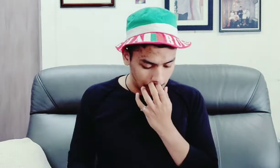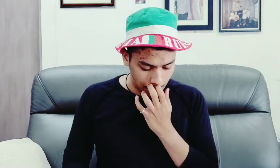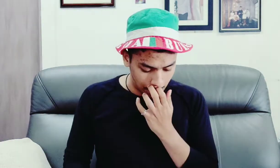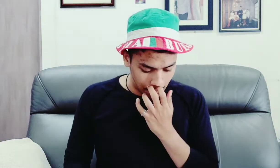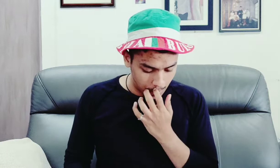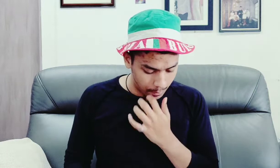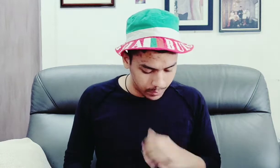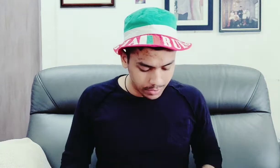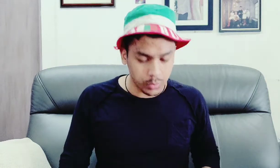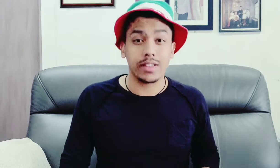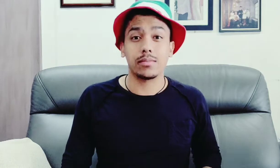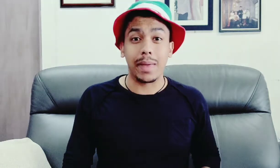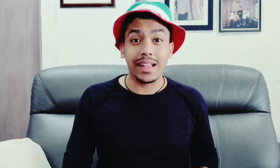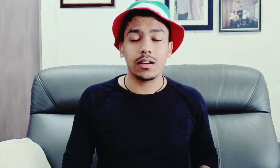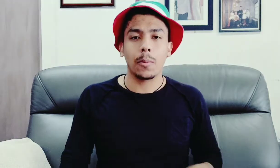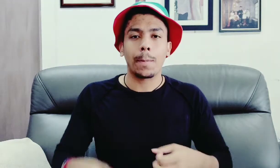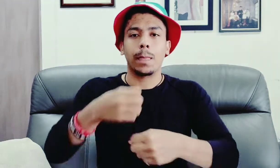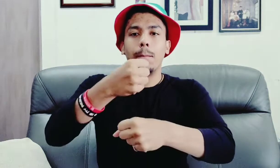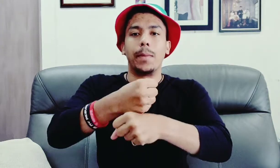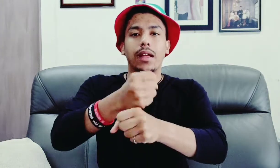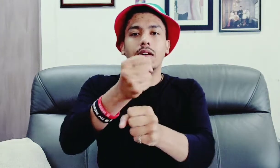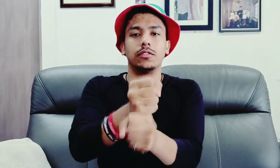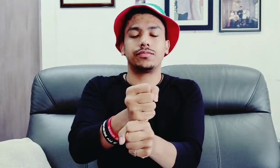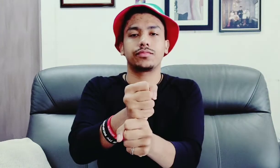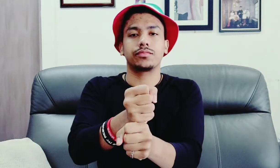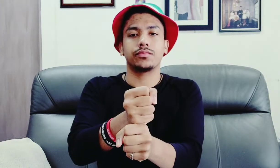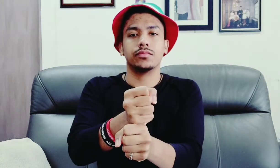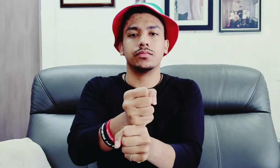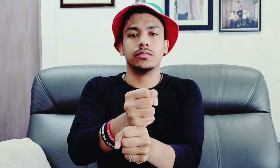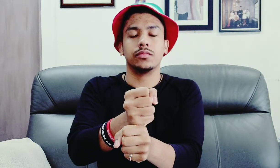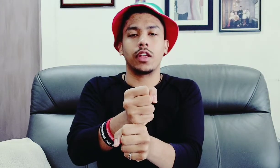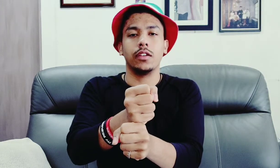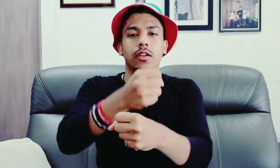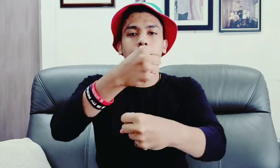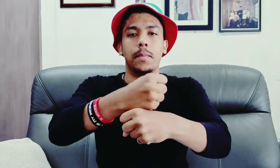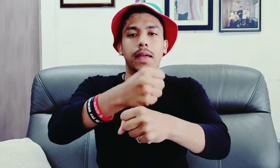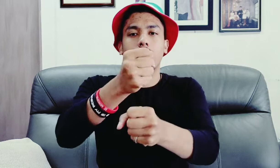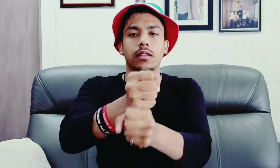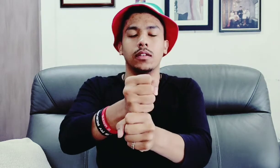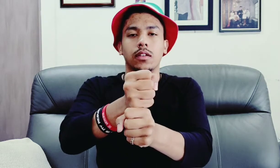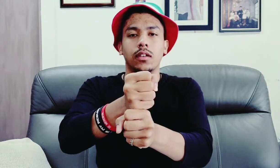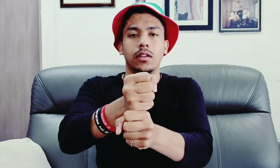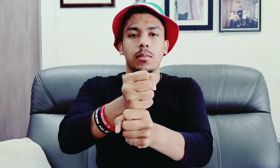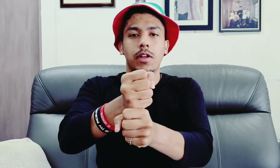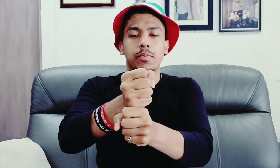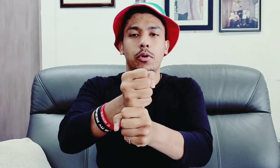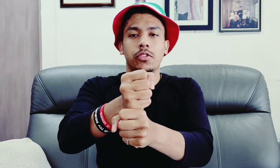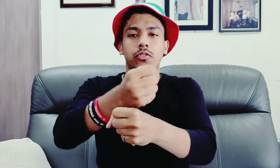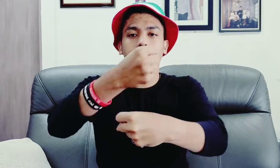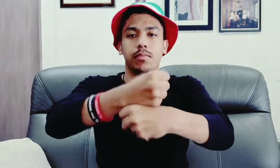um next word is make make okay make it's important to do this